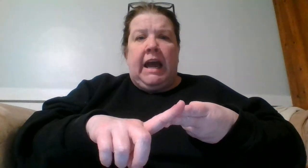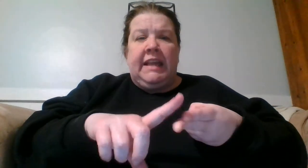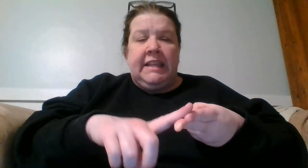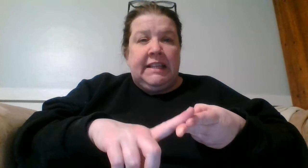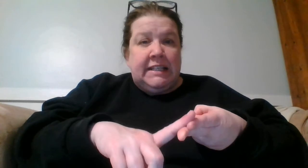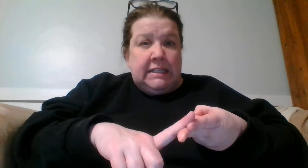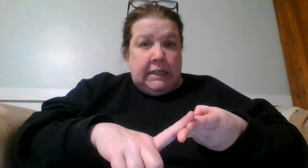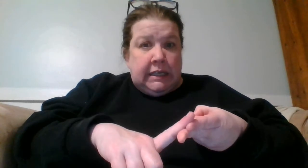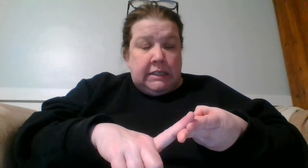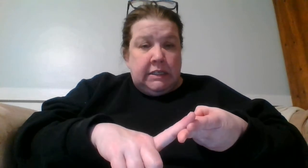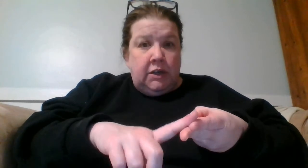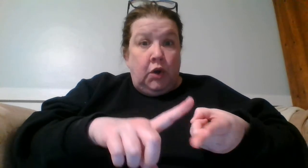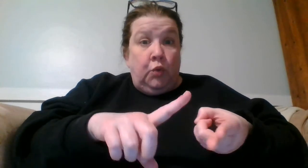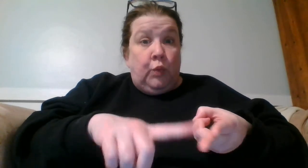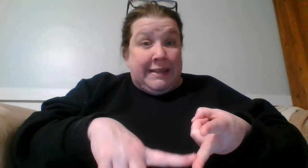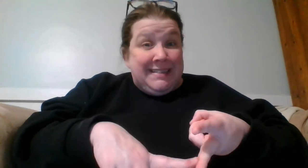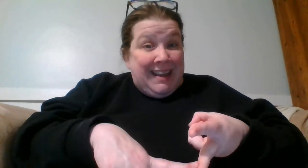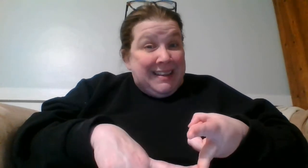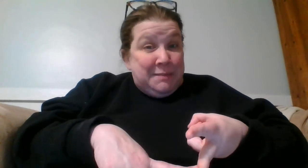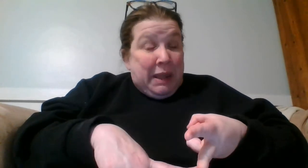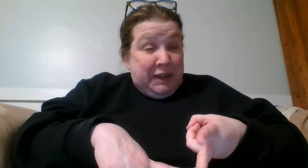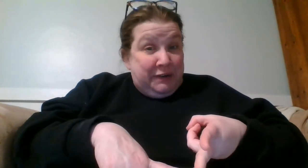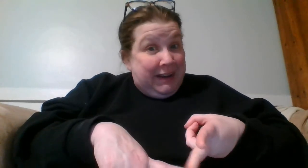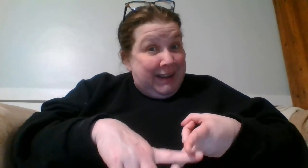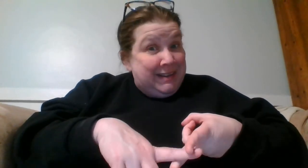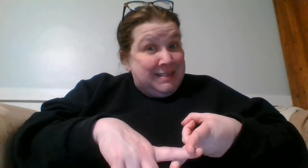I think that's it. Wednesday, I get my hearing aids.